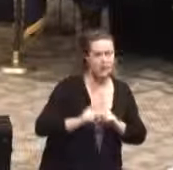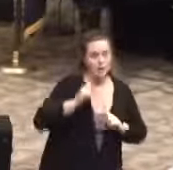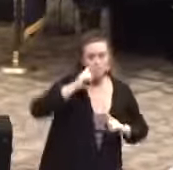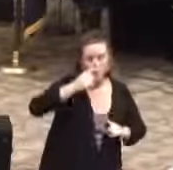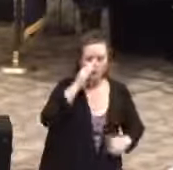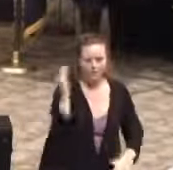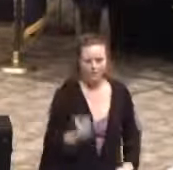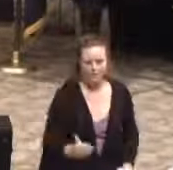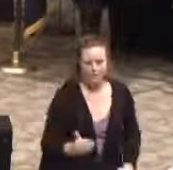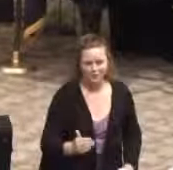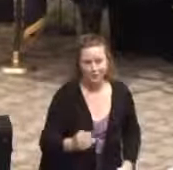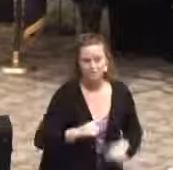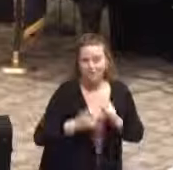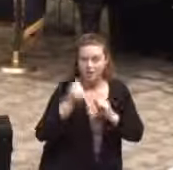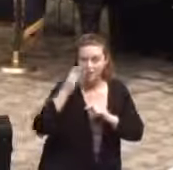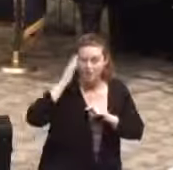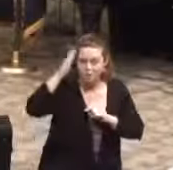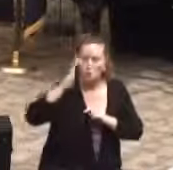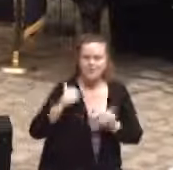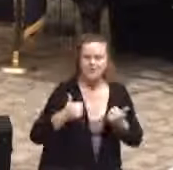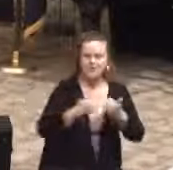You've got some challenges ahead of you, though.